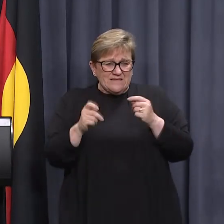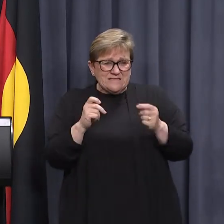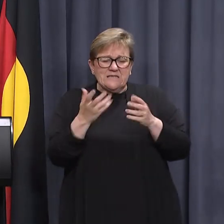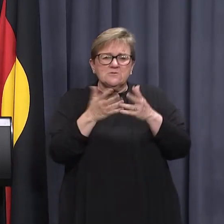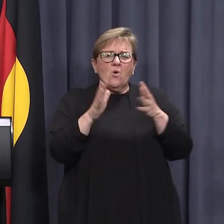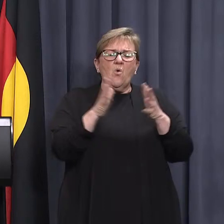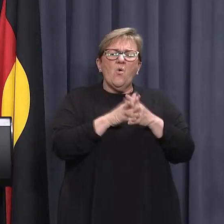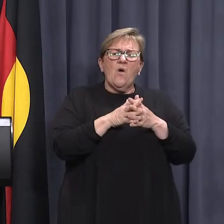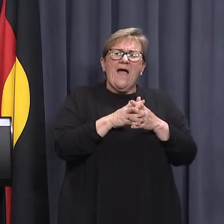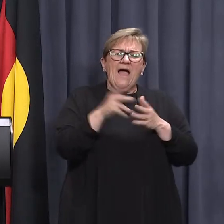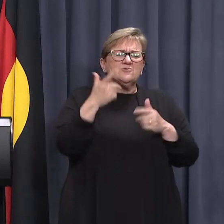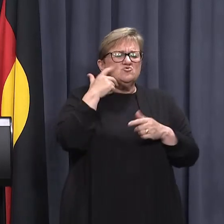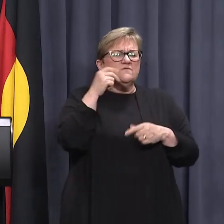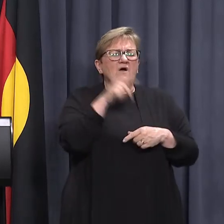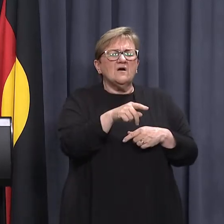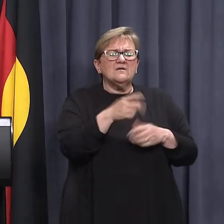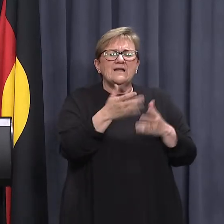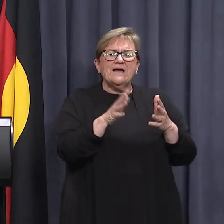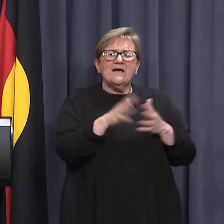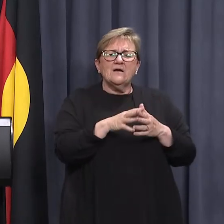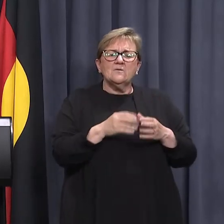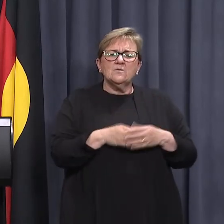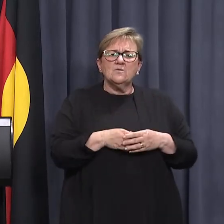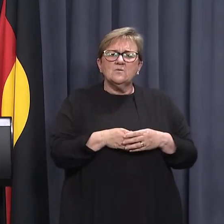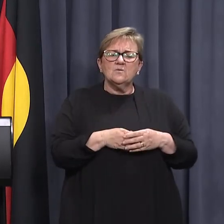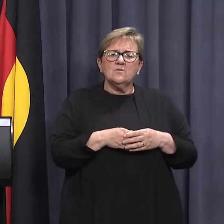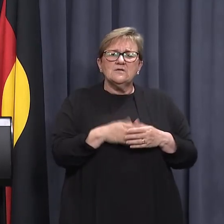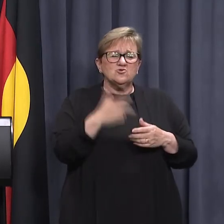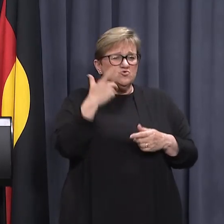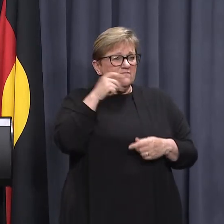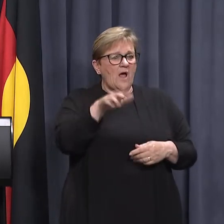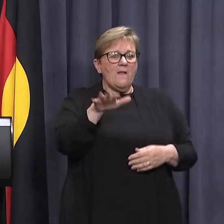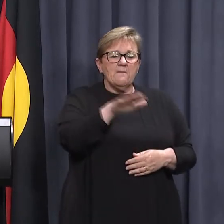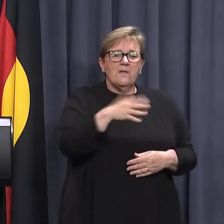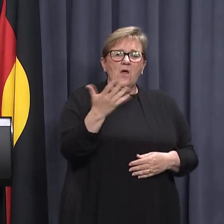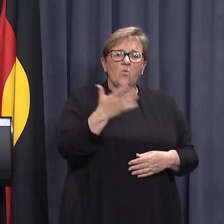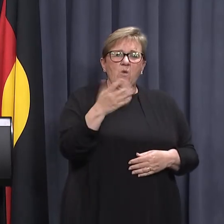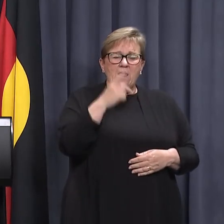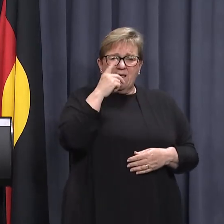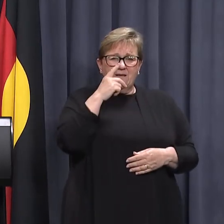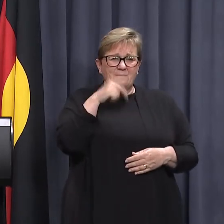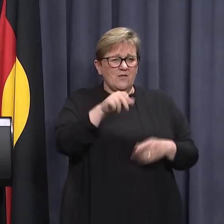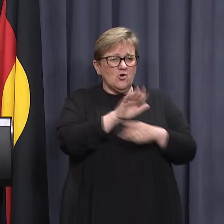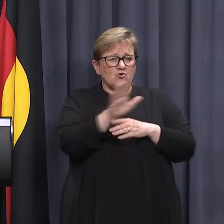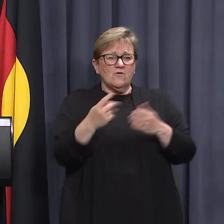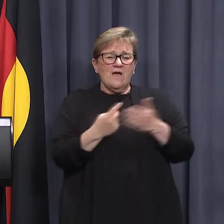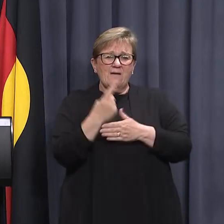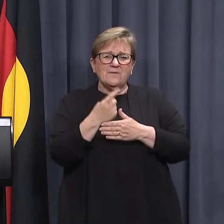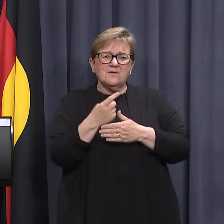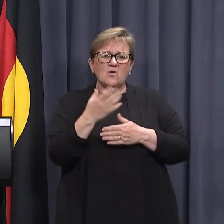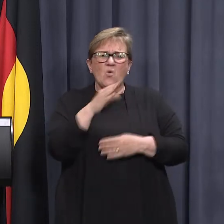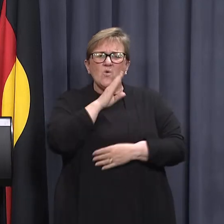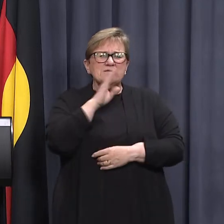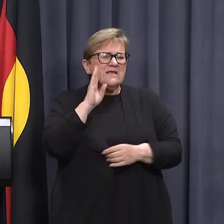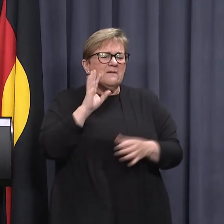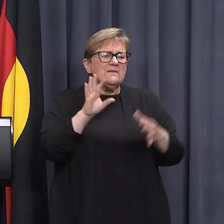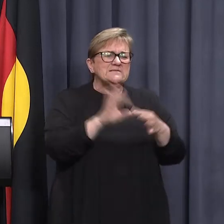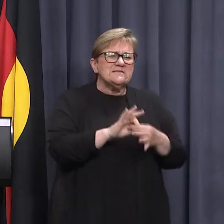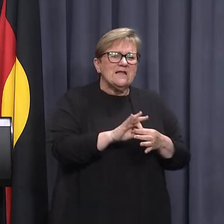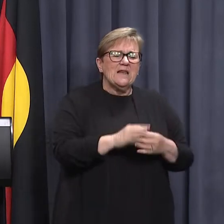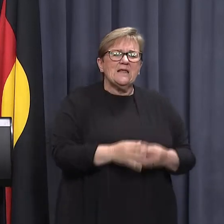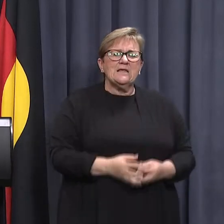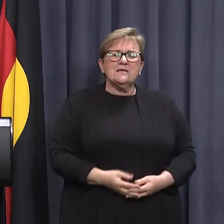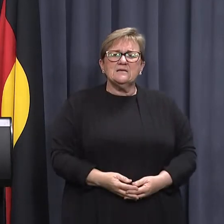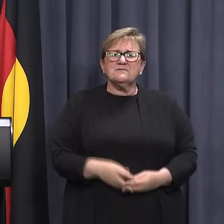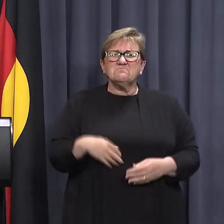or was it actually found the sort of place where the exposure might have actually occurred or was there a missing link between the two? I